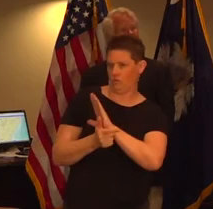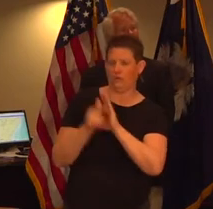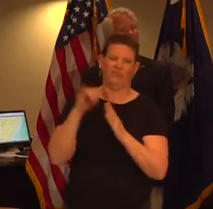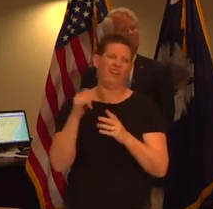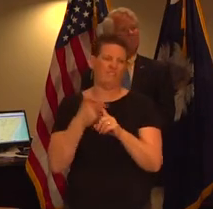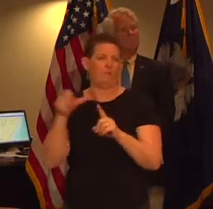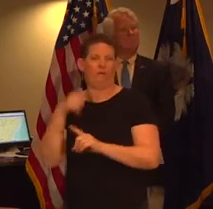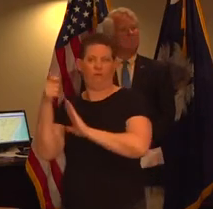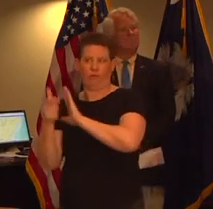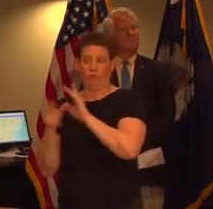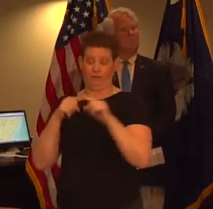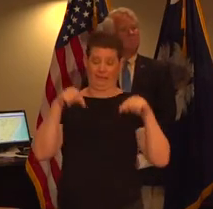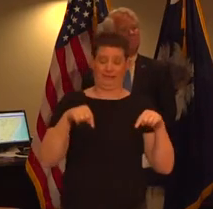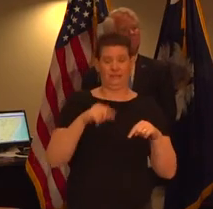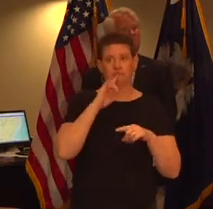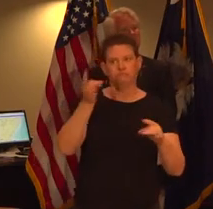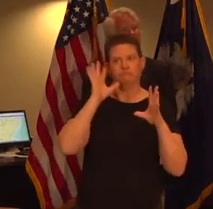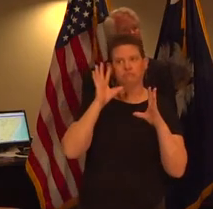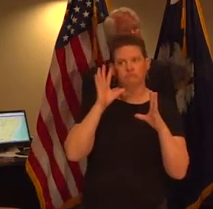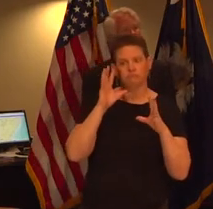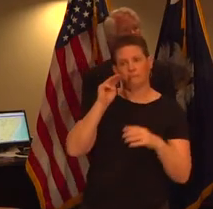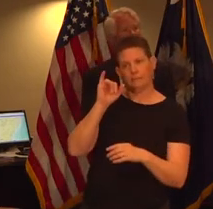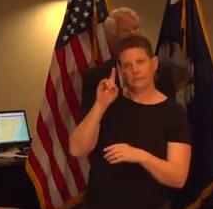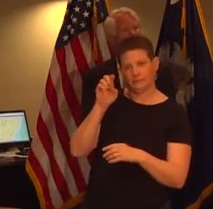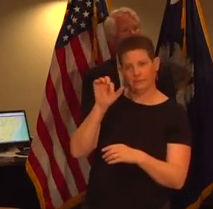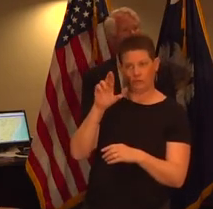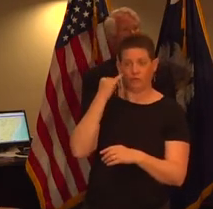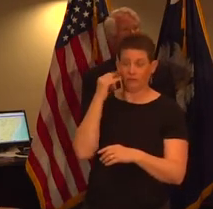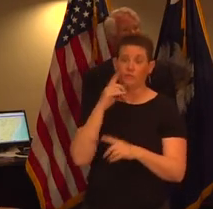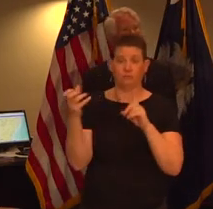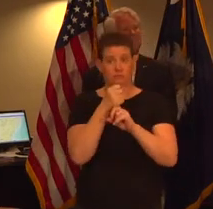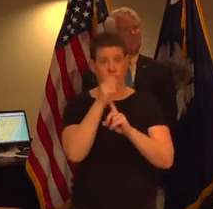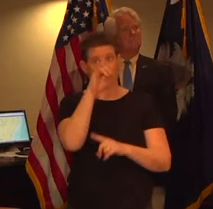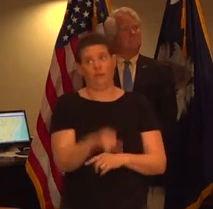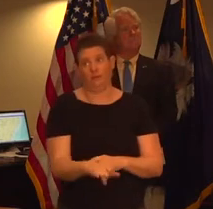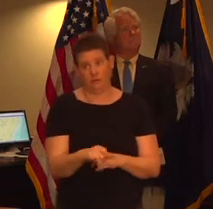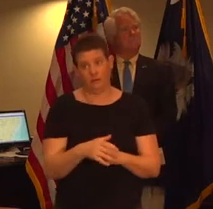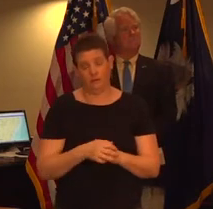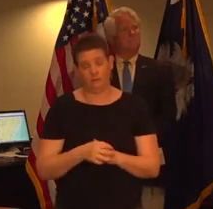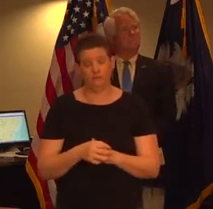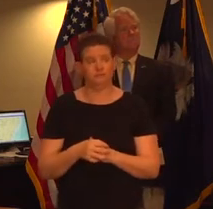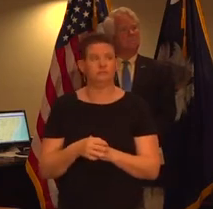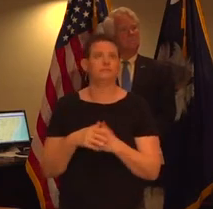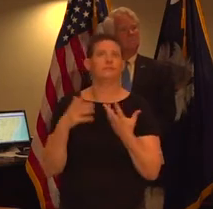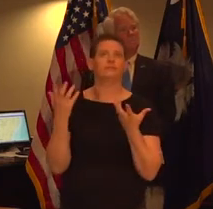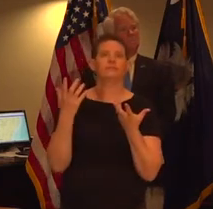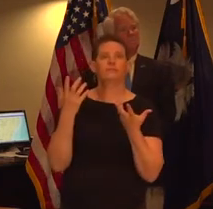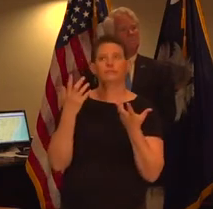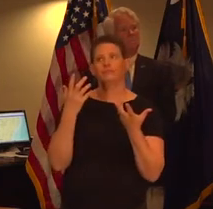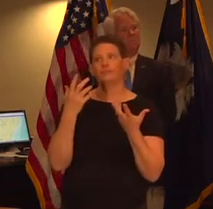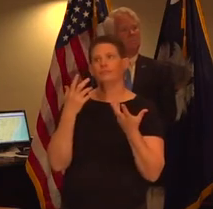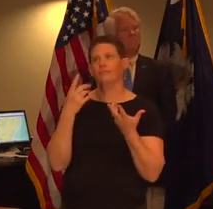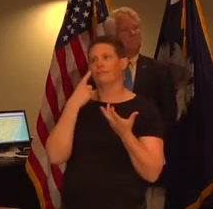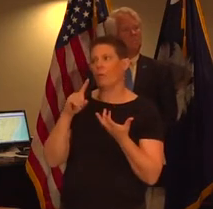statute but this is a criminal statute and it's a misdemeanor and this would apply to a lot of things it would